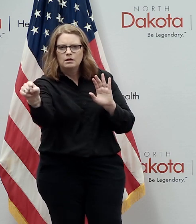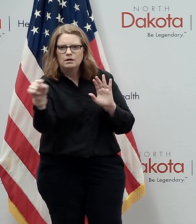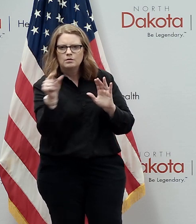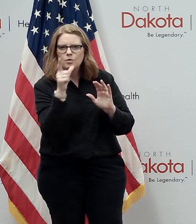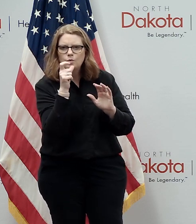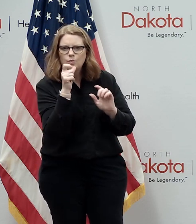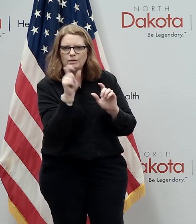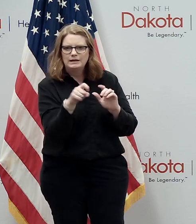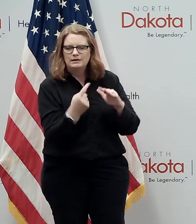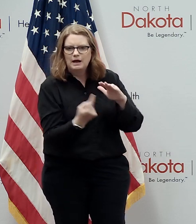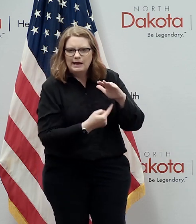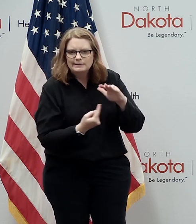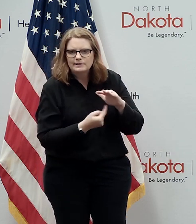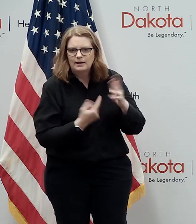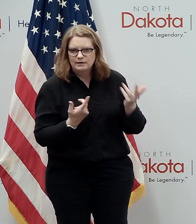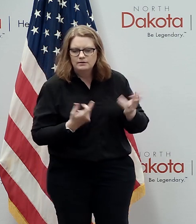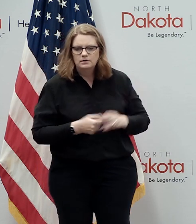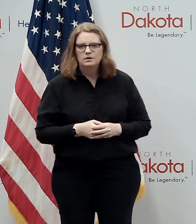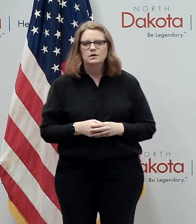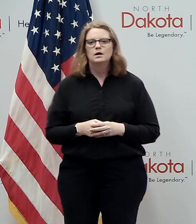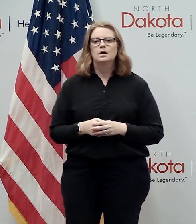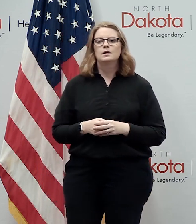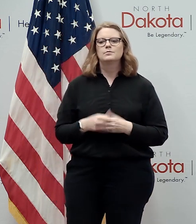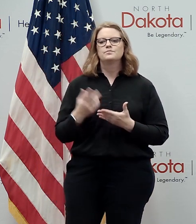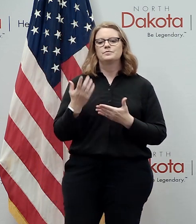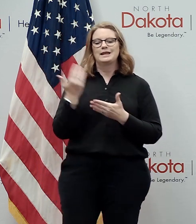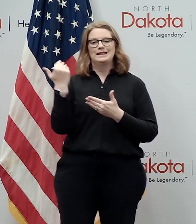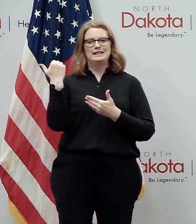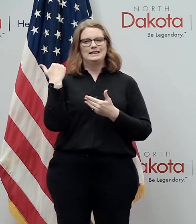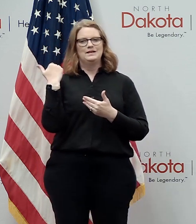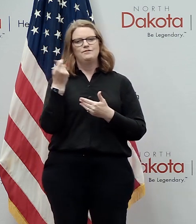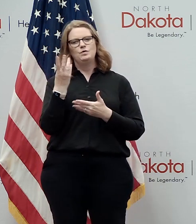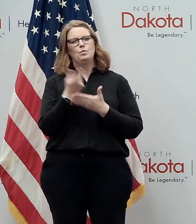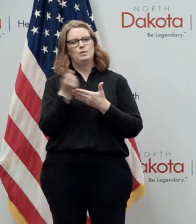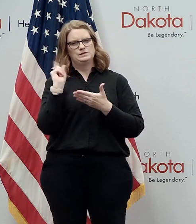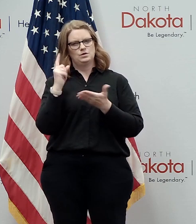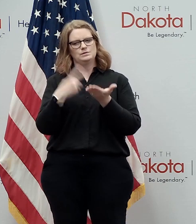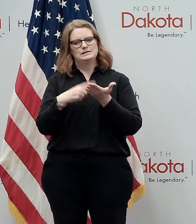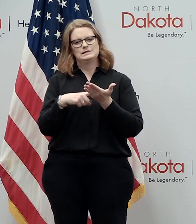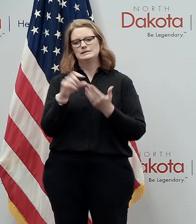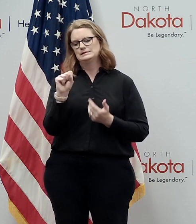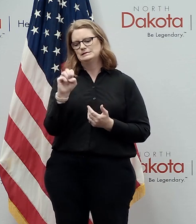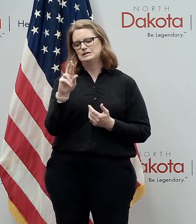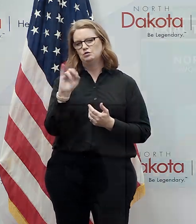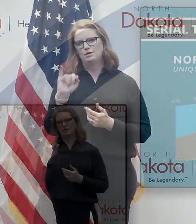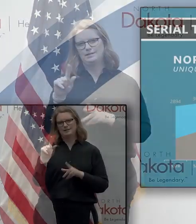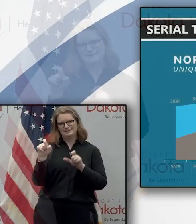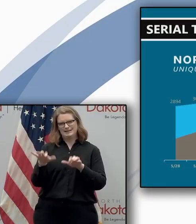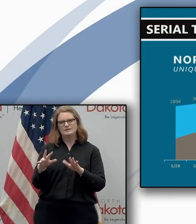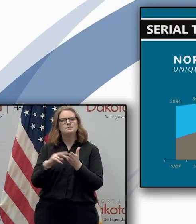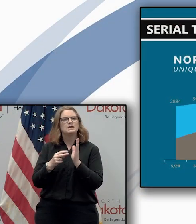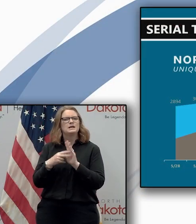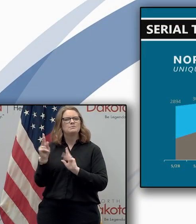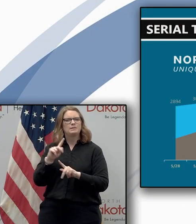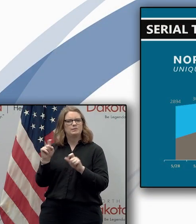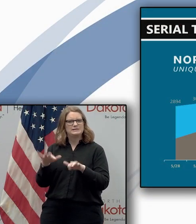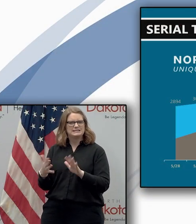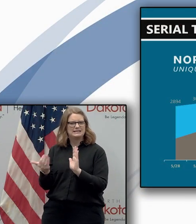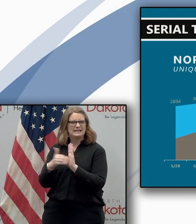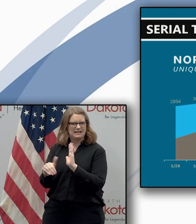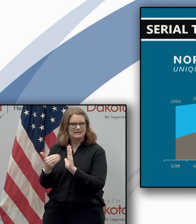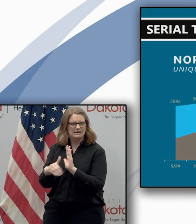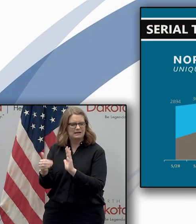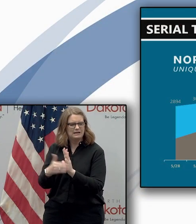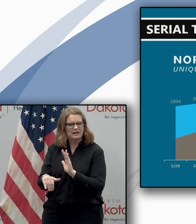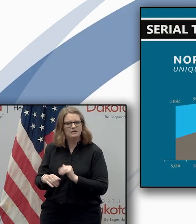we have began reporting a couple weeks ago serial tests uh we'll show the slide on that again in today's testing